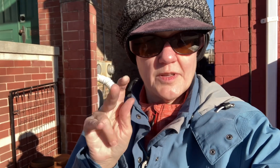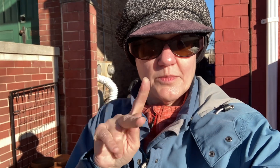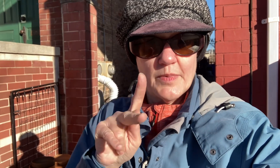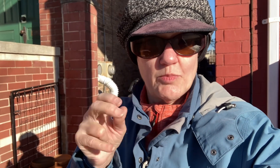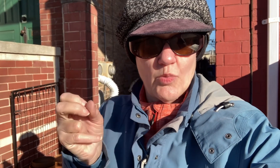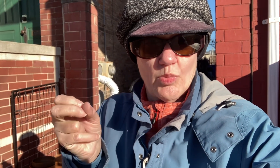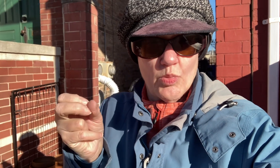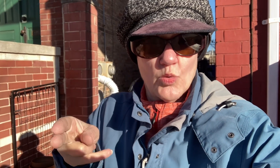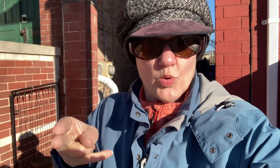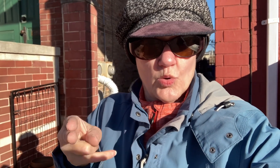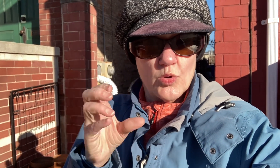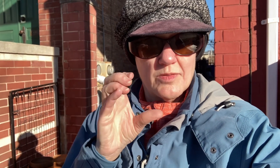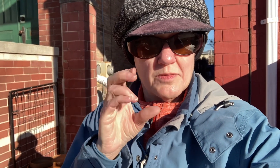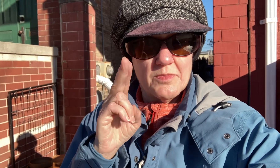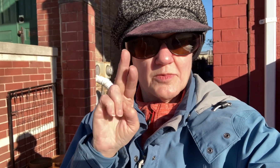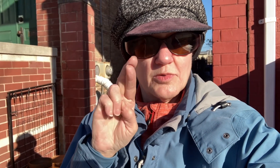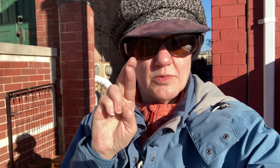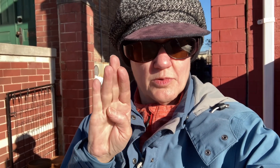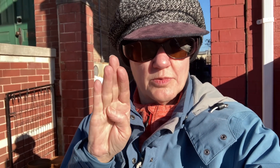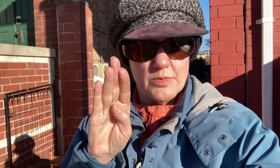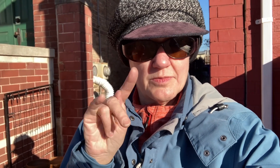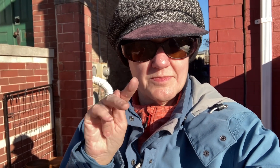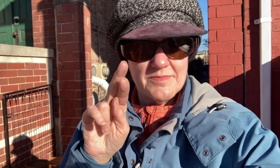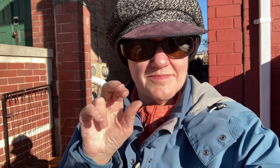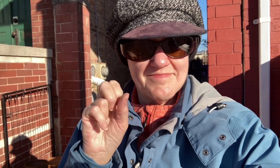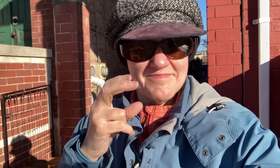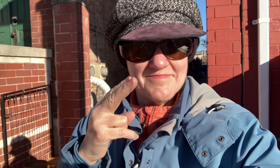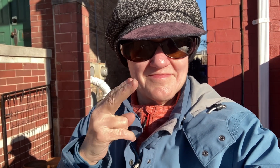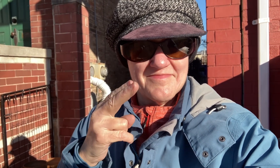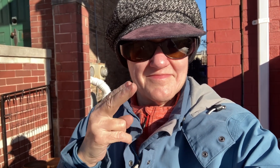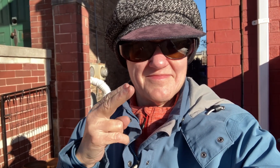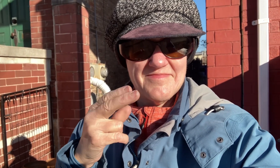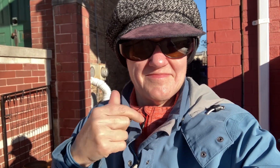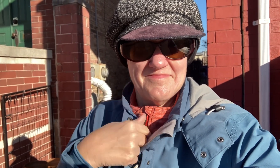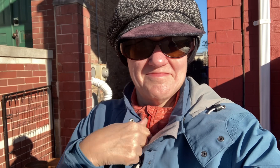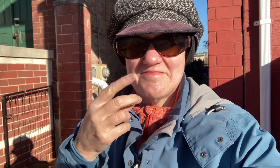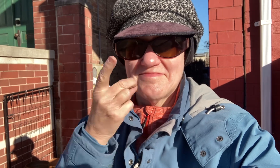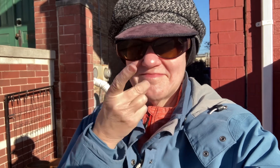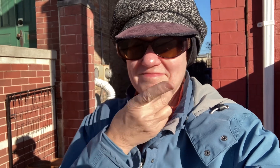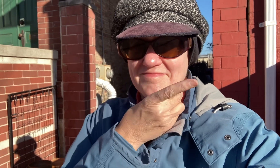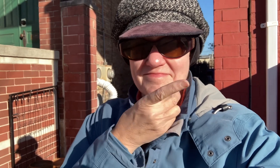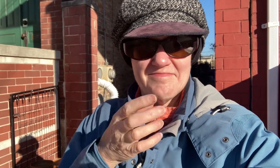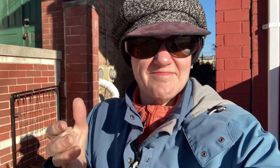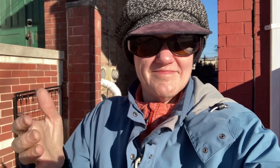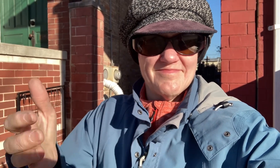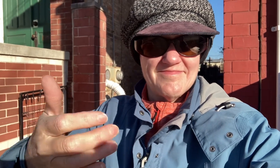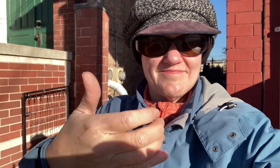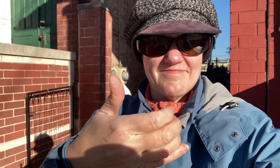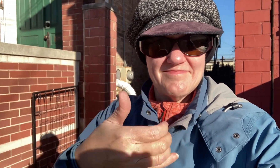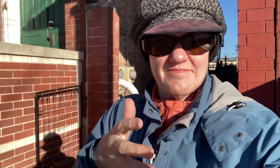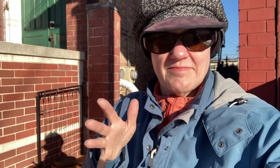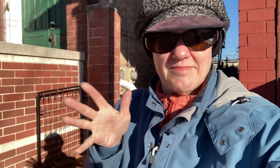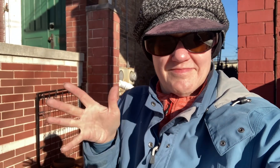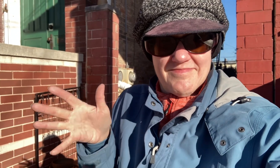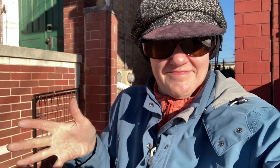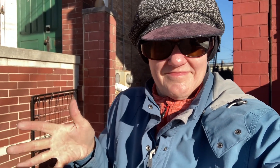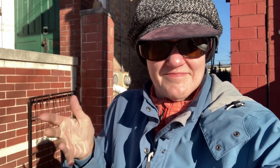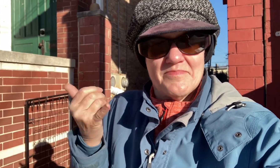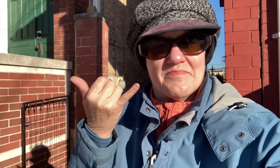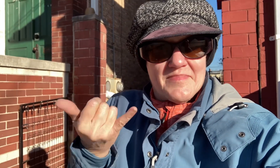pots that people threw for curbside trash day and dale and i collected those and we just kind of left them